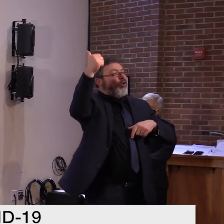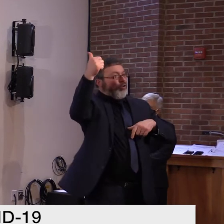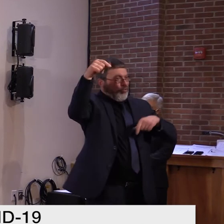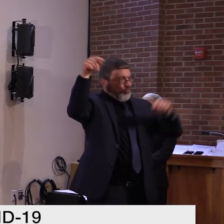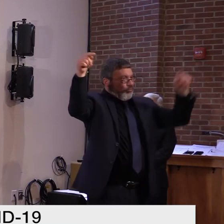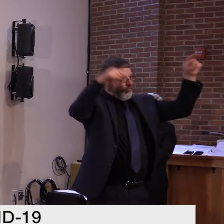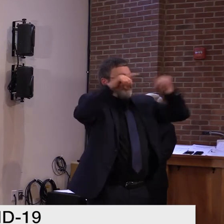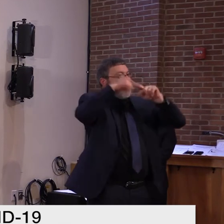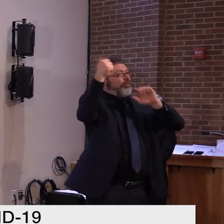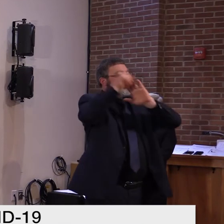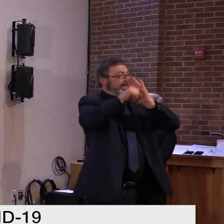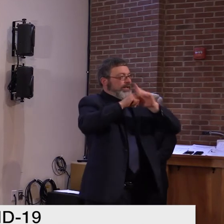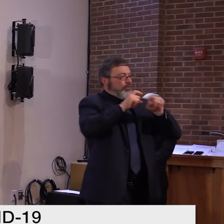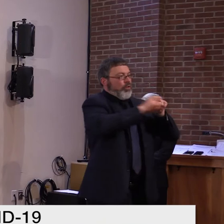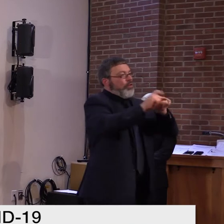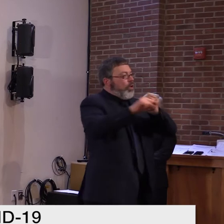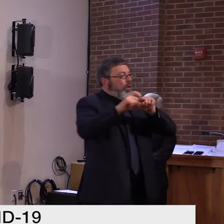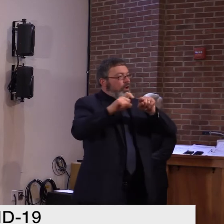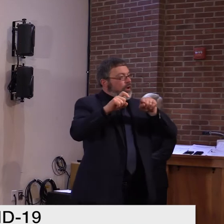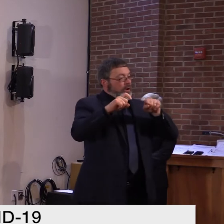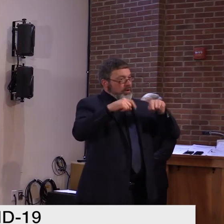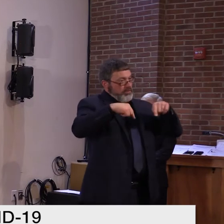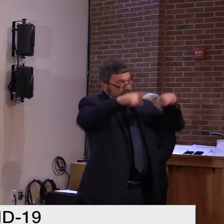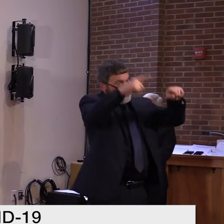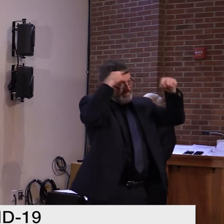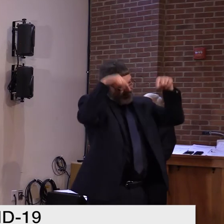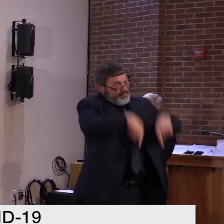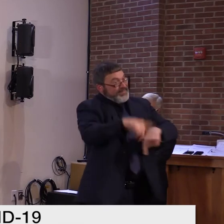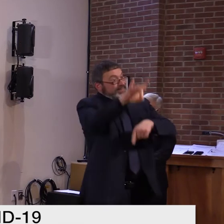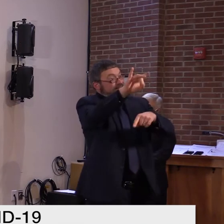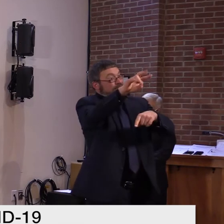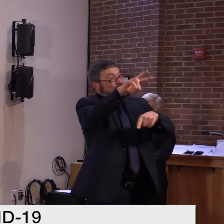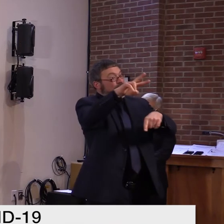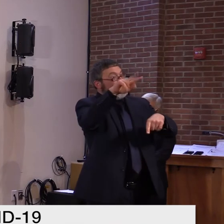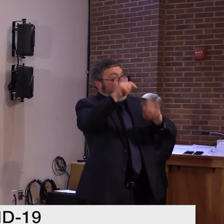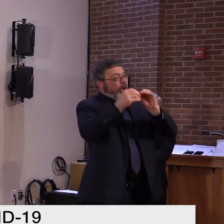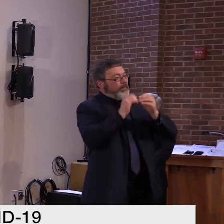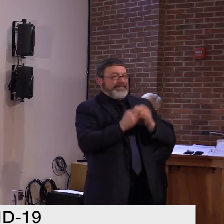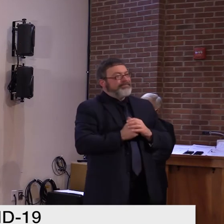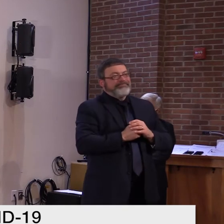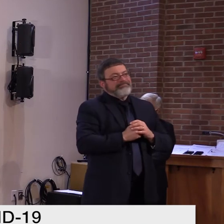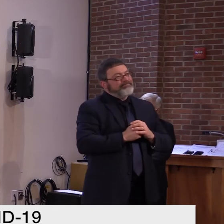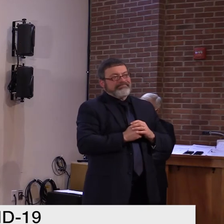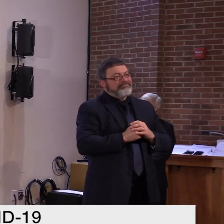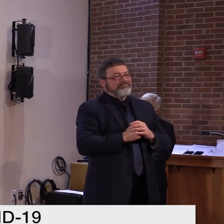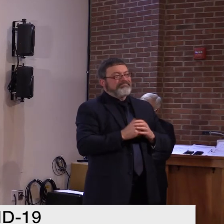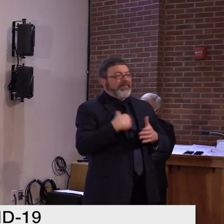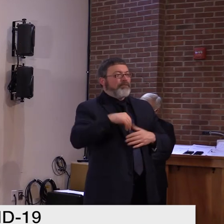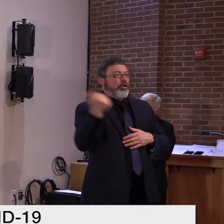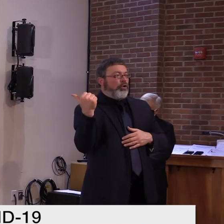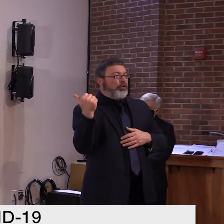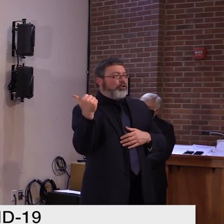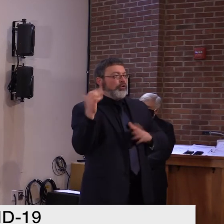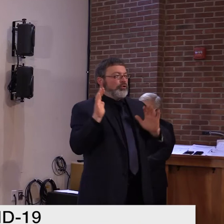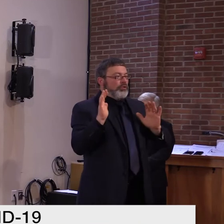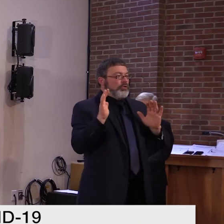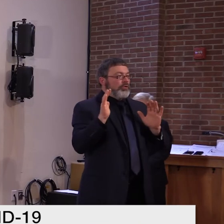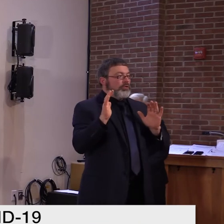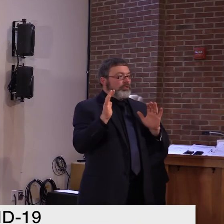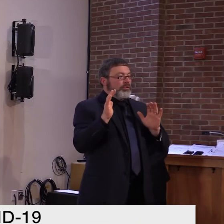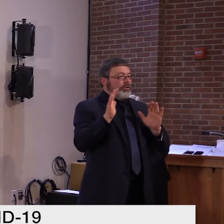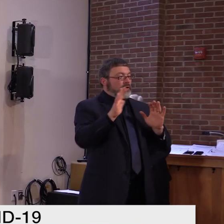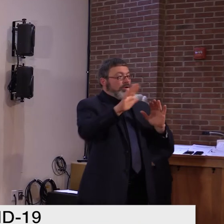come from one 802 number that, uh, is more identifiable as the health department. So, they all come from 802 numbers,